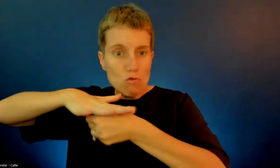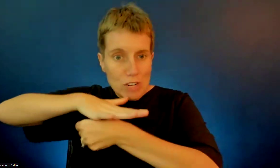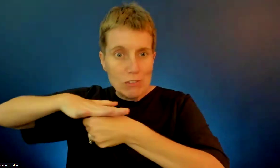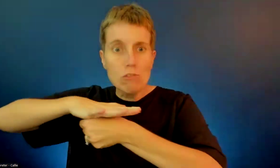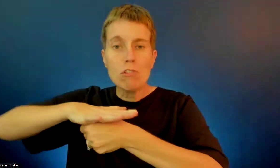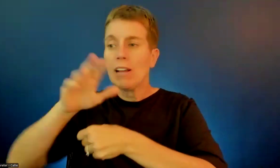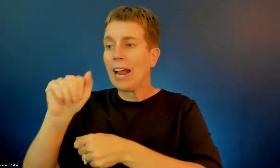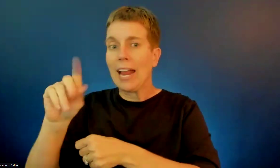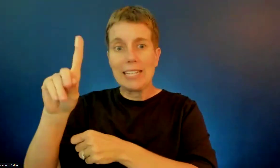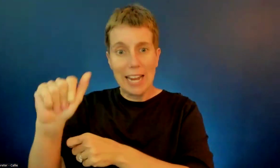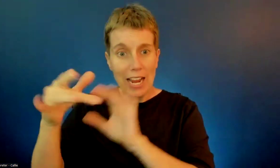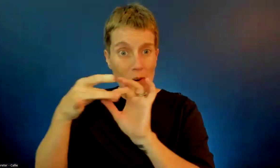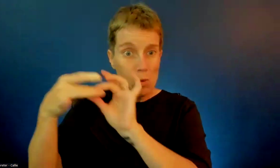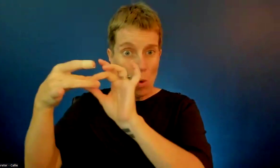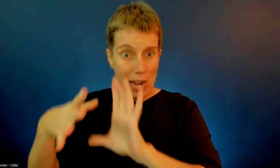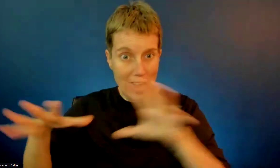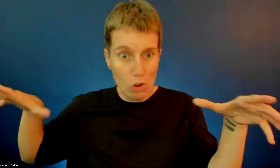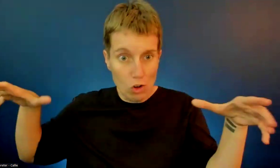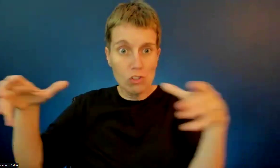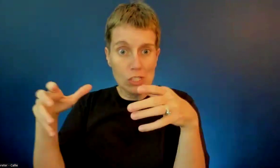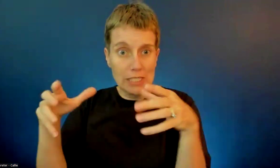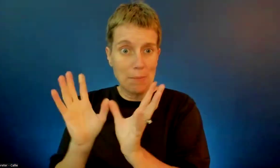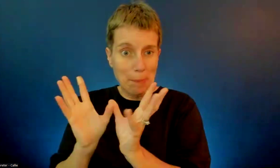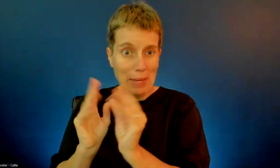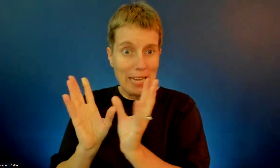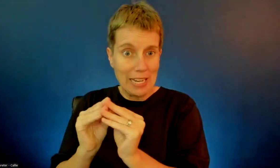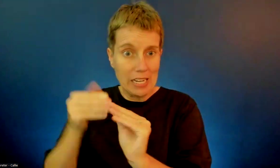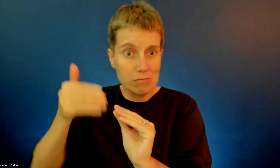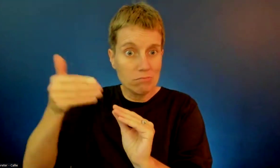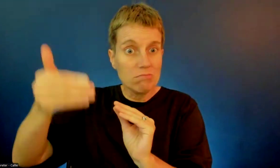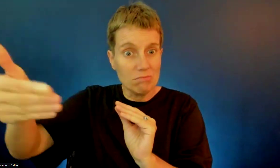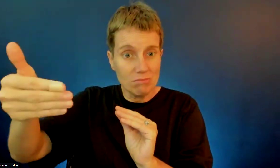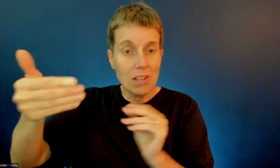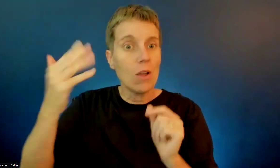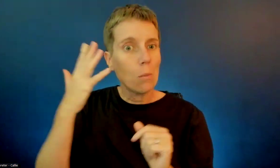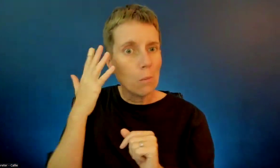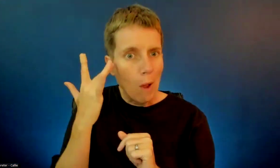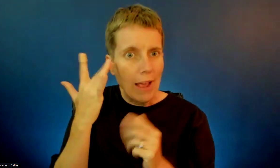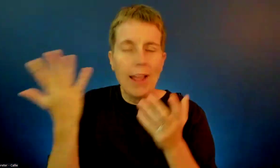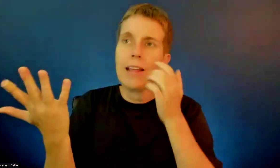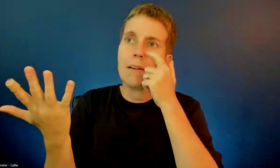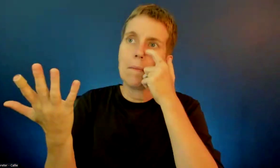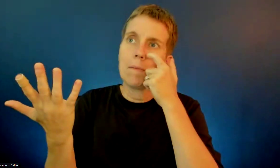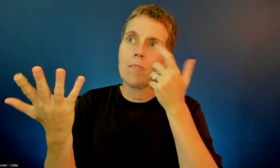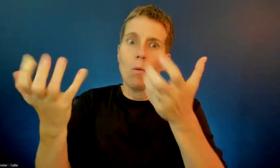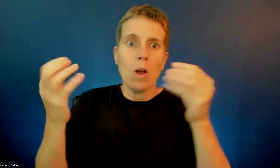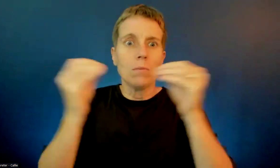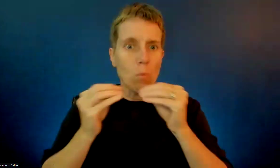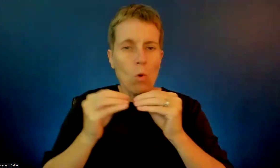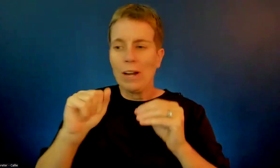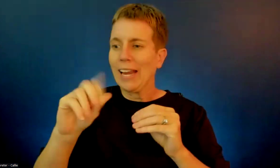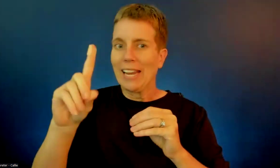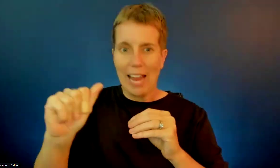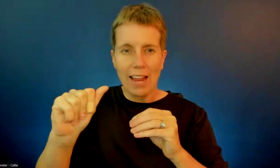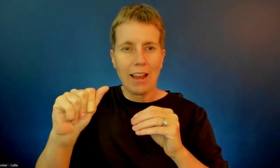So that should make it a little easier to make ADA accommodations across